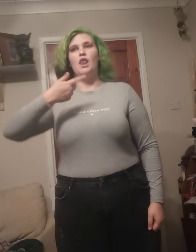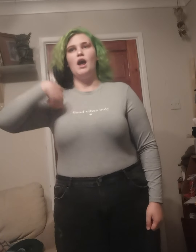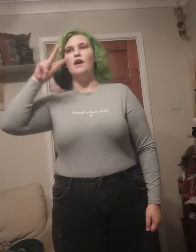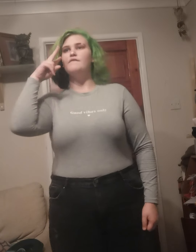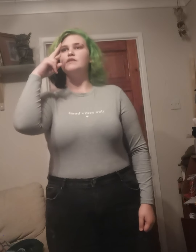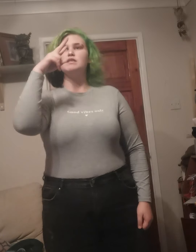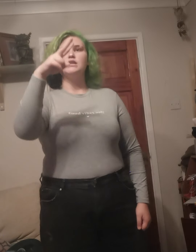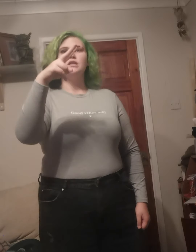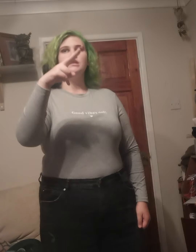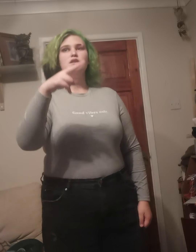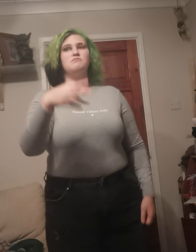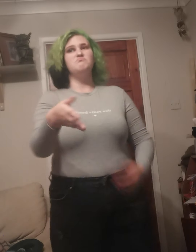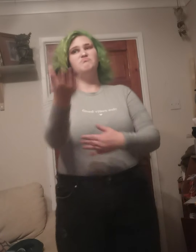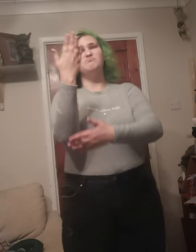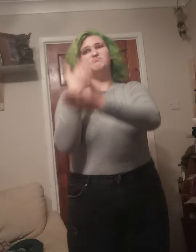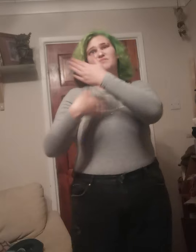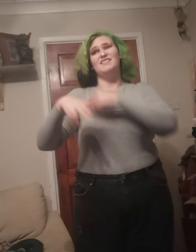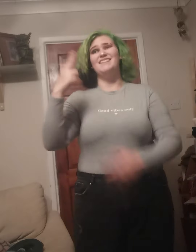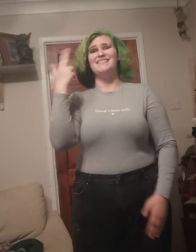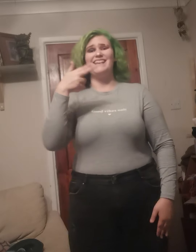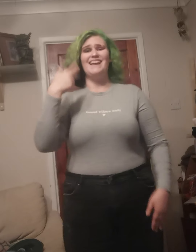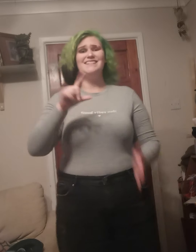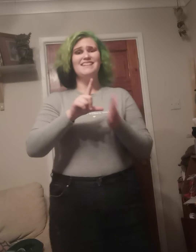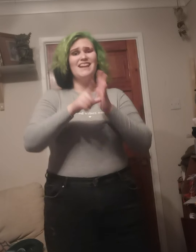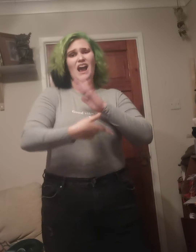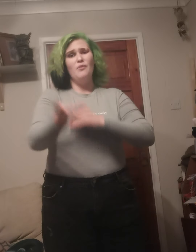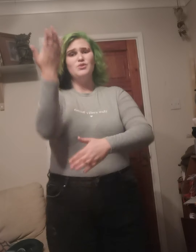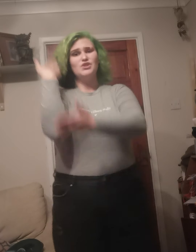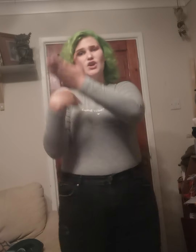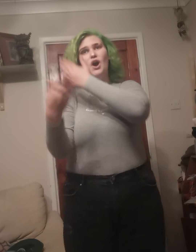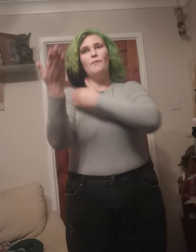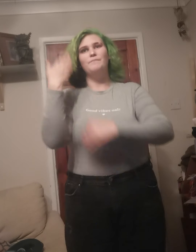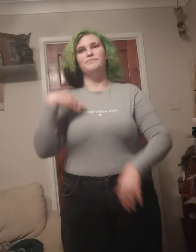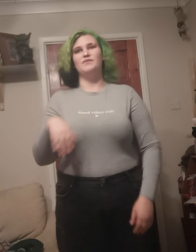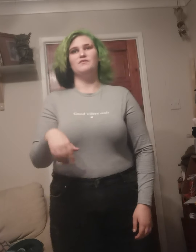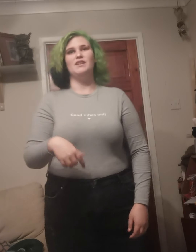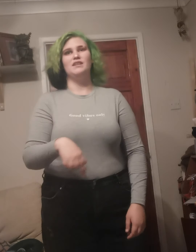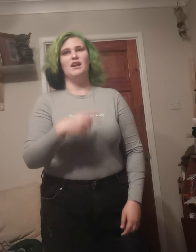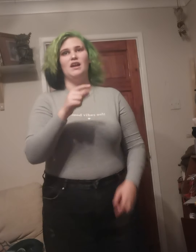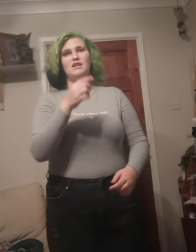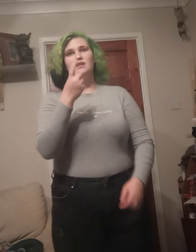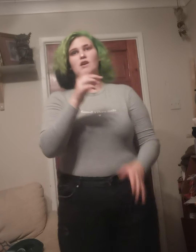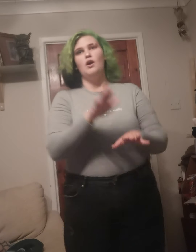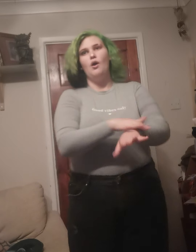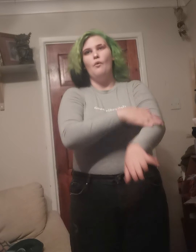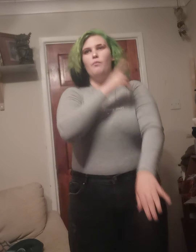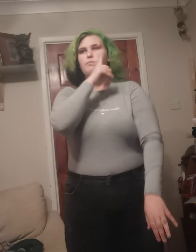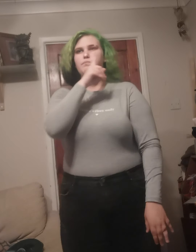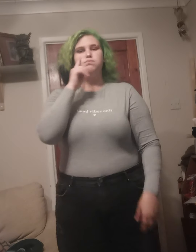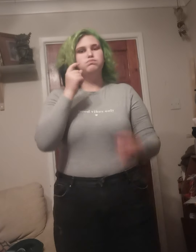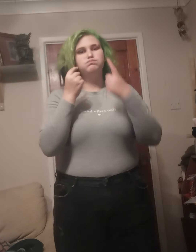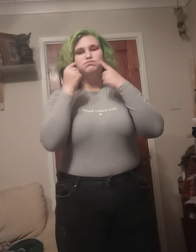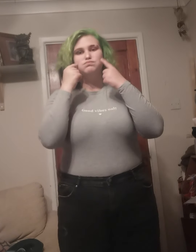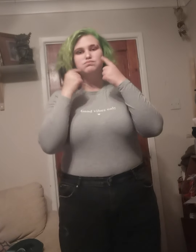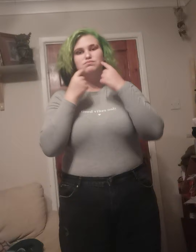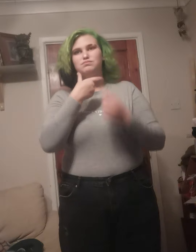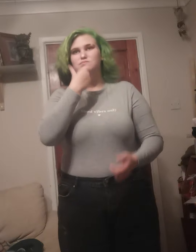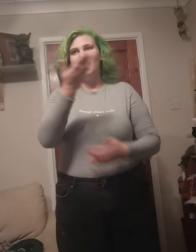I've seen, since 18 hours ago, his green eyes and freckles in his smile, and the back of my